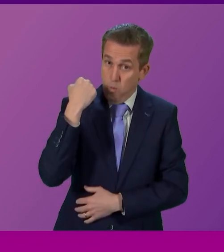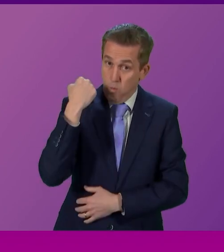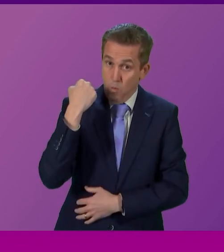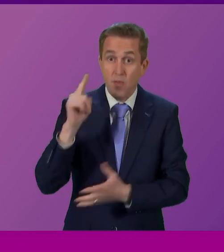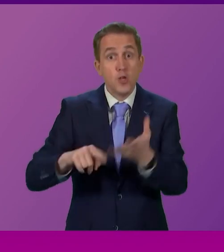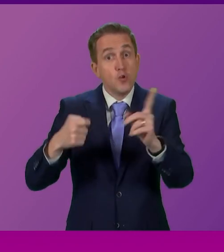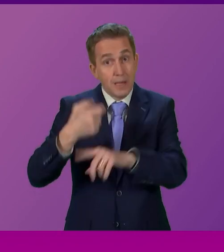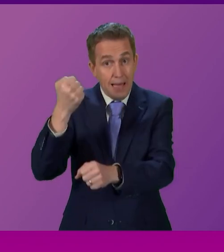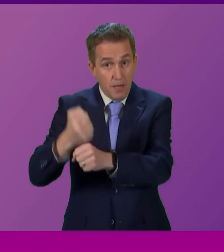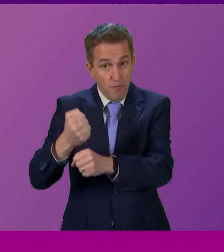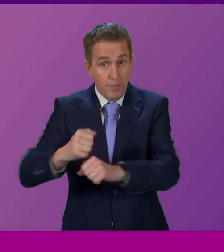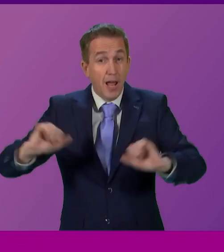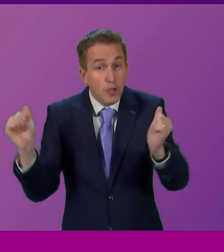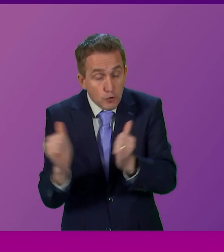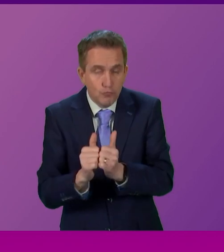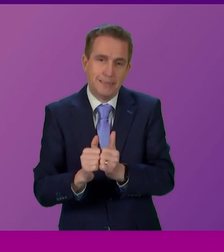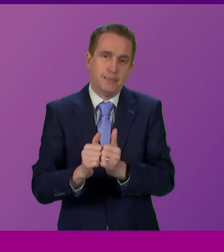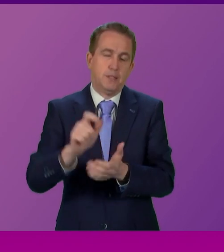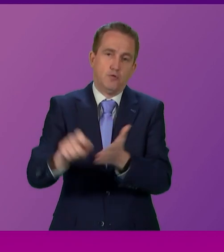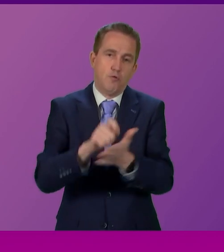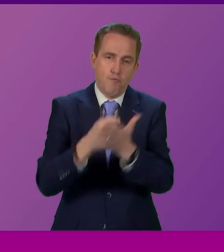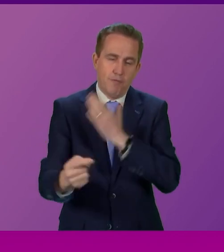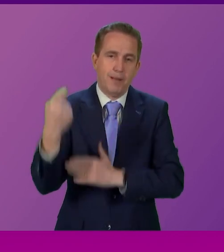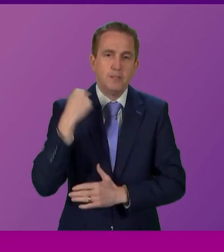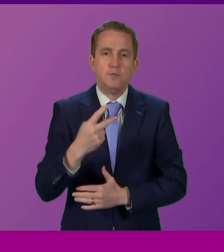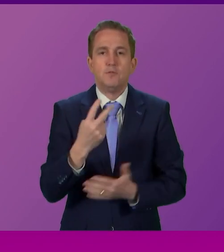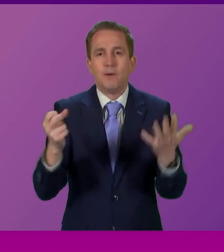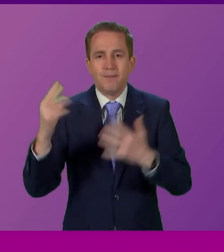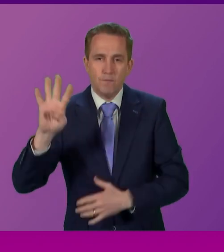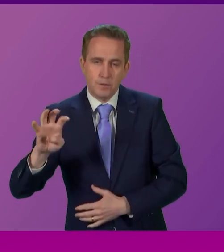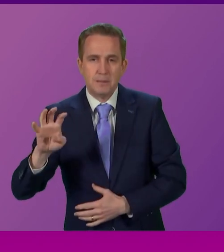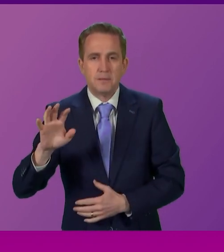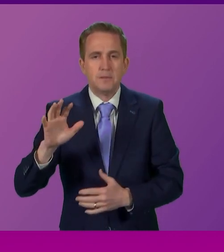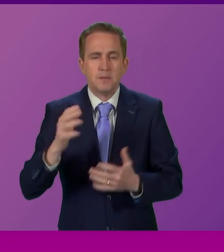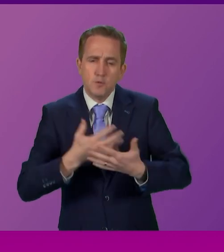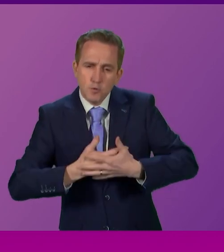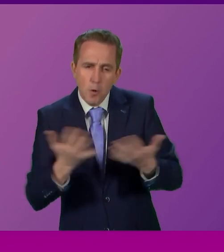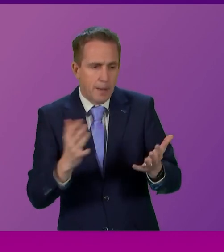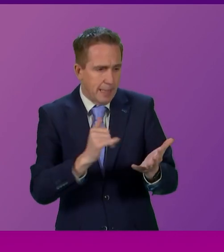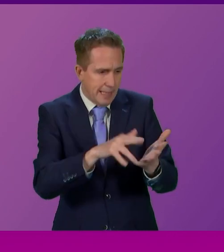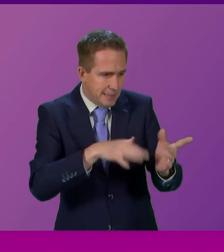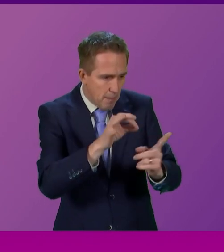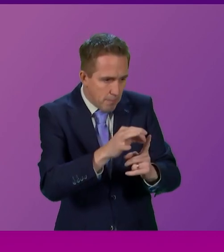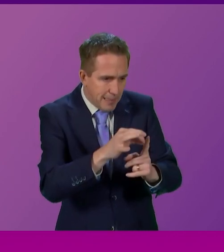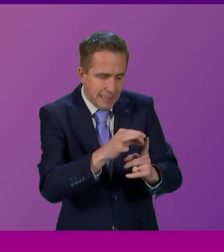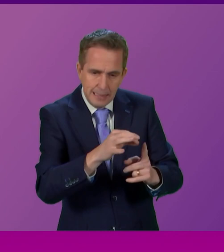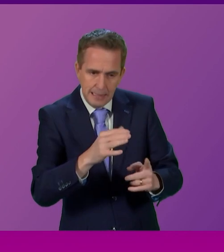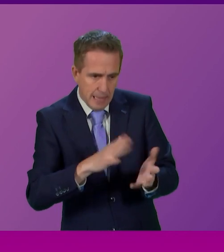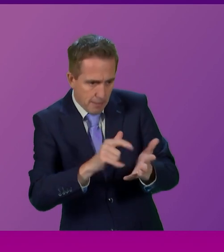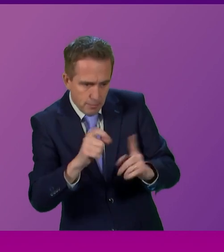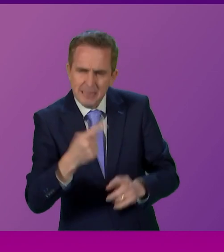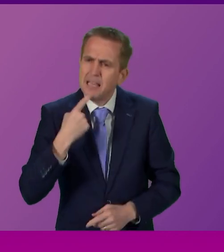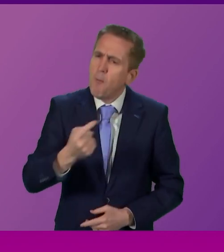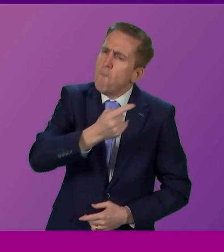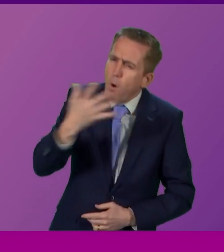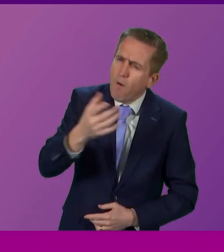agreed to in 2014. A referendum that countless members on the SNP benches called a once-in-a-lifetime referendum.